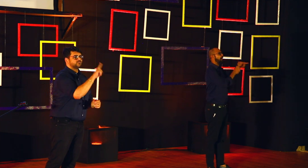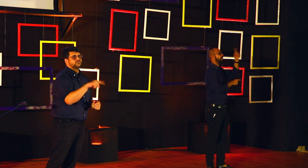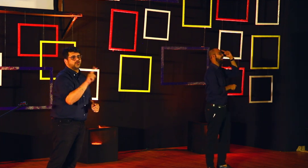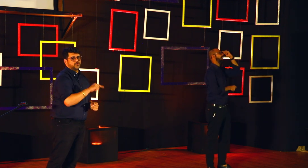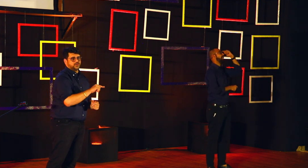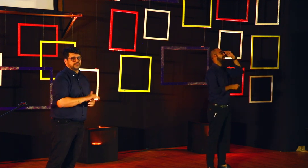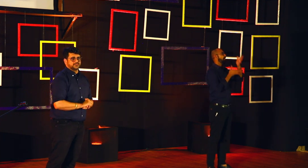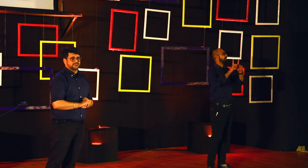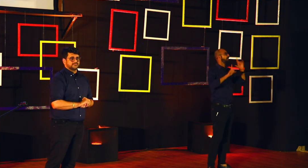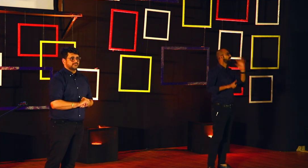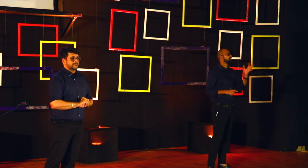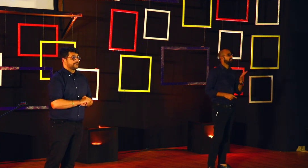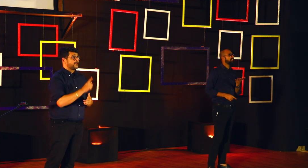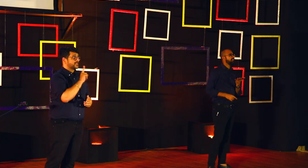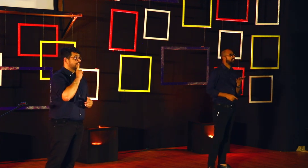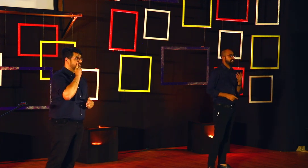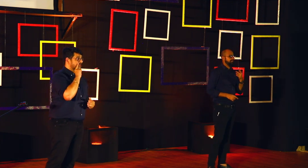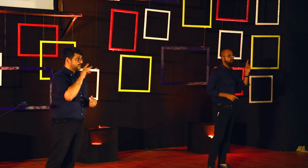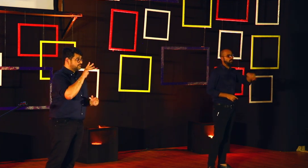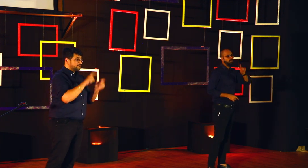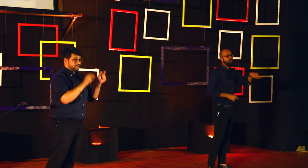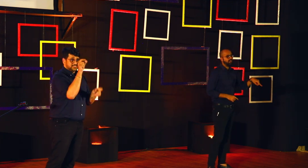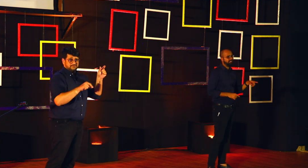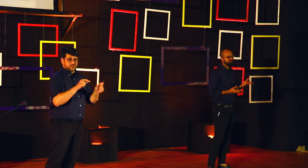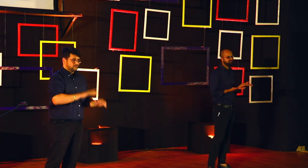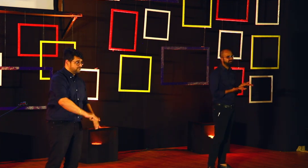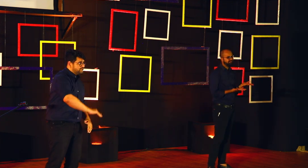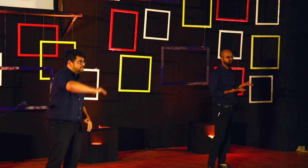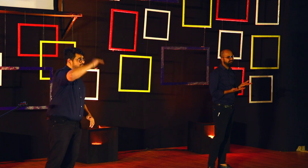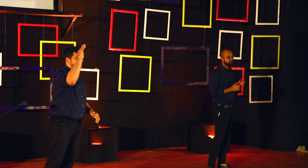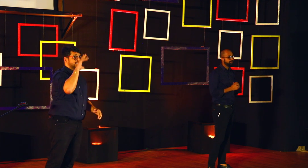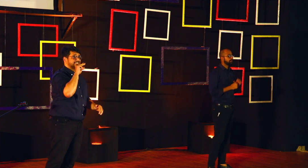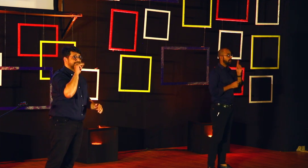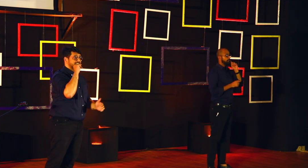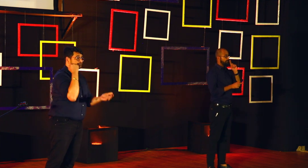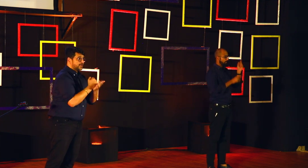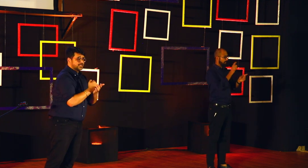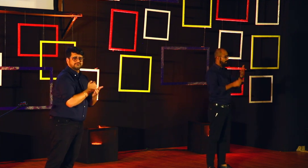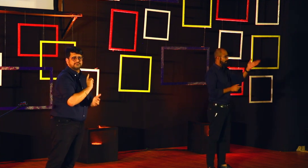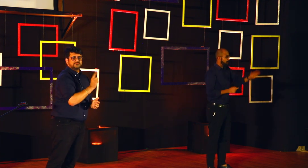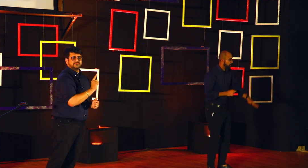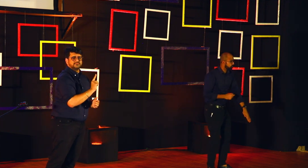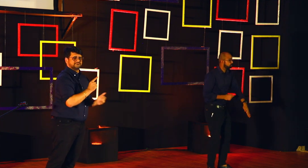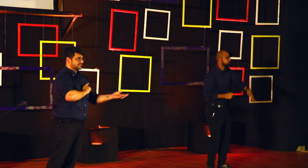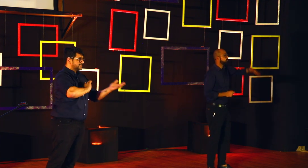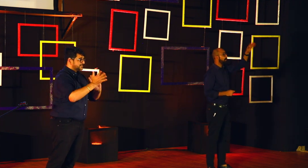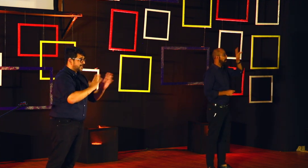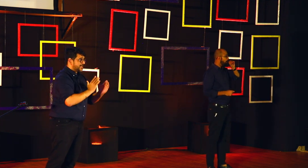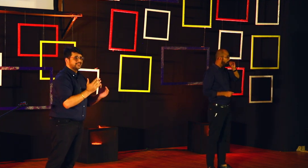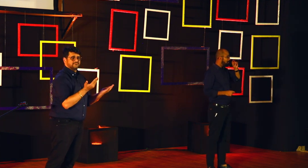is not an authentic language. This is not right. And deaf people growing up naturally, you know, it's not necessary that they